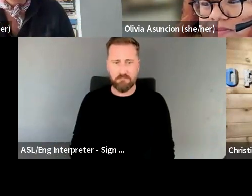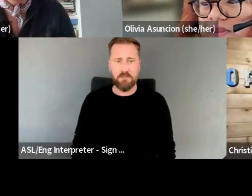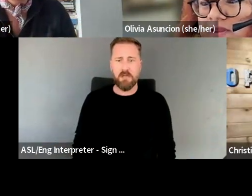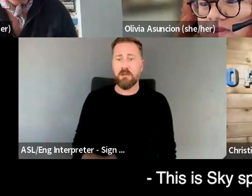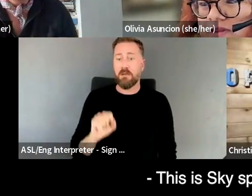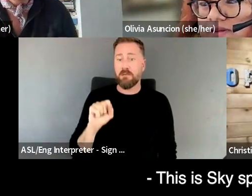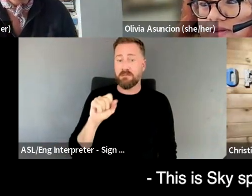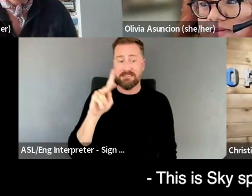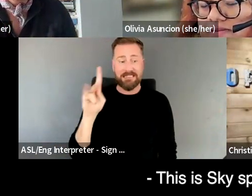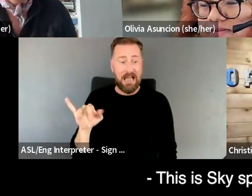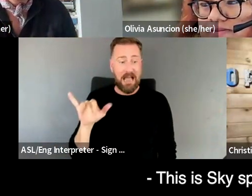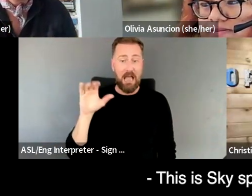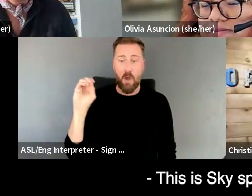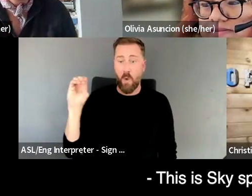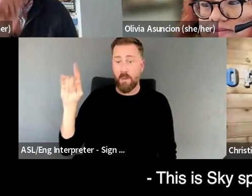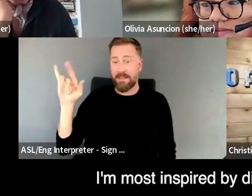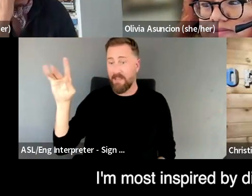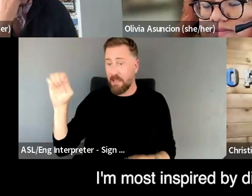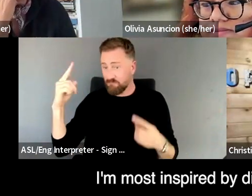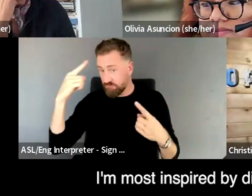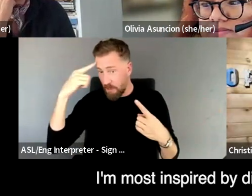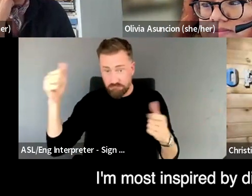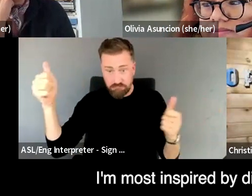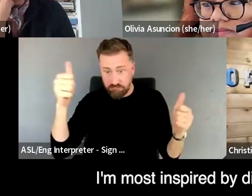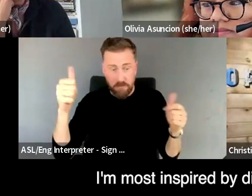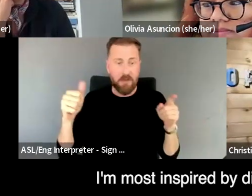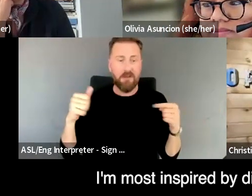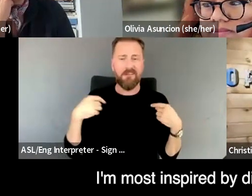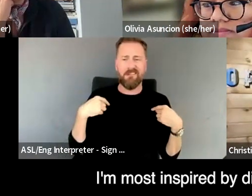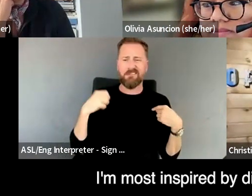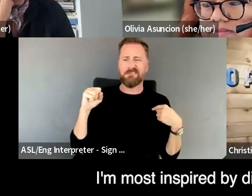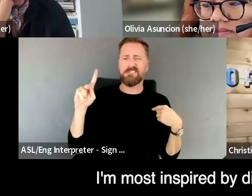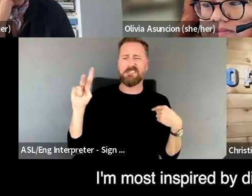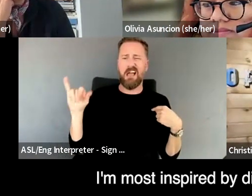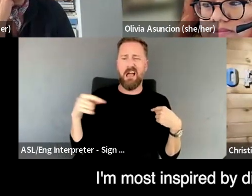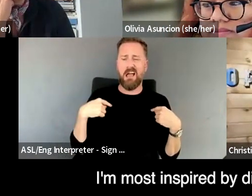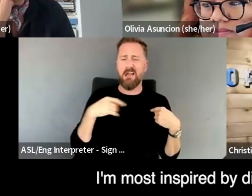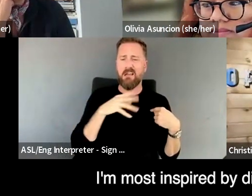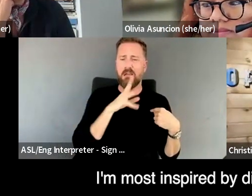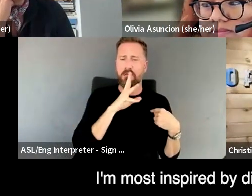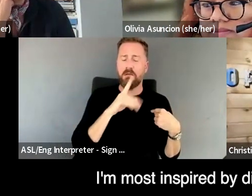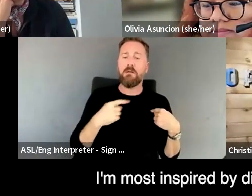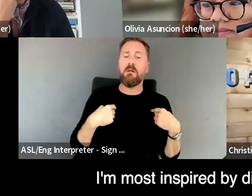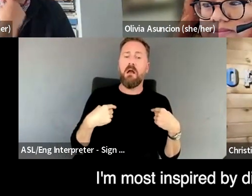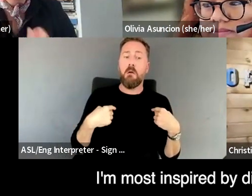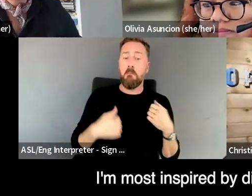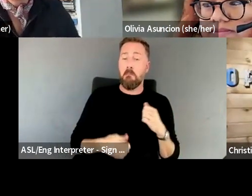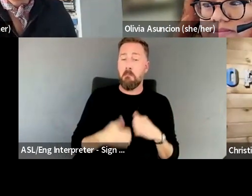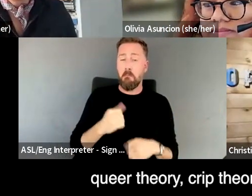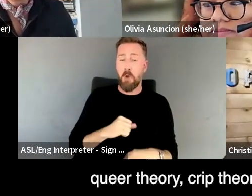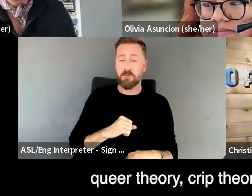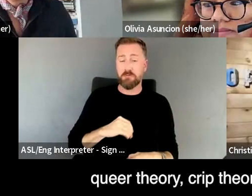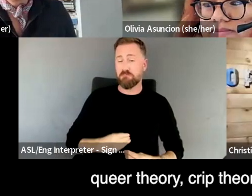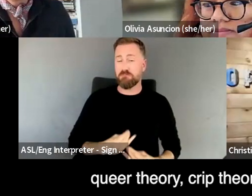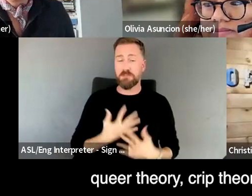Uh, this is Skye speaking. I, I'm most inspired by, uh, disability justice,